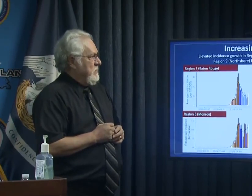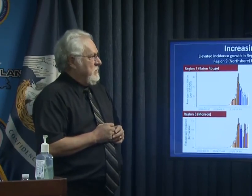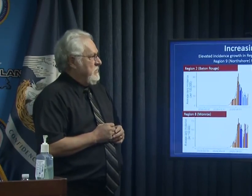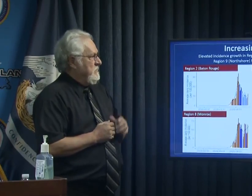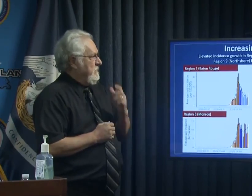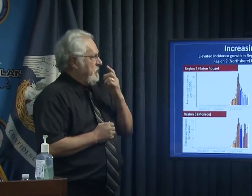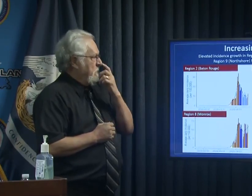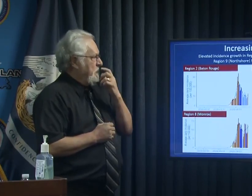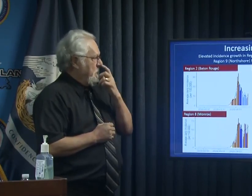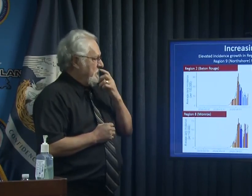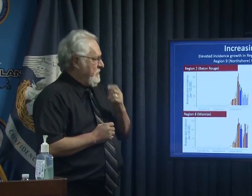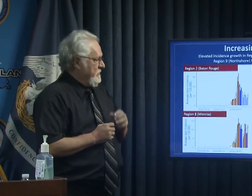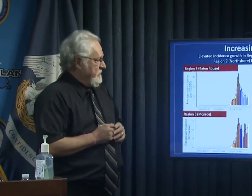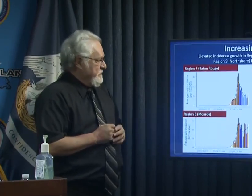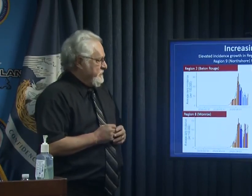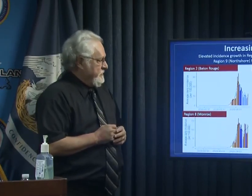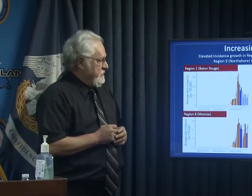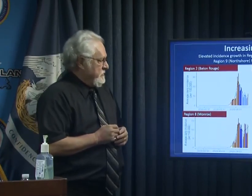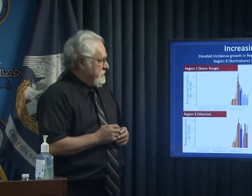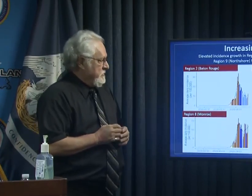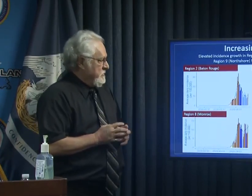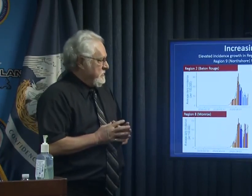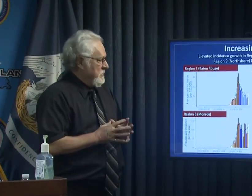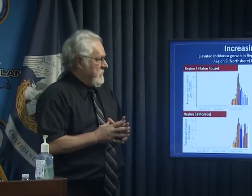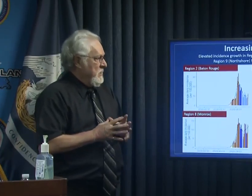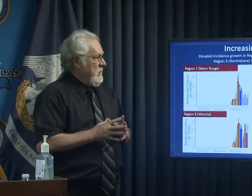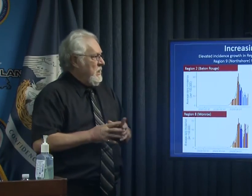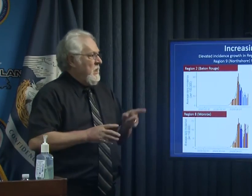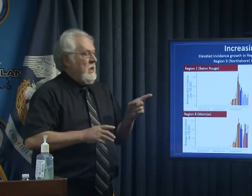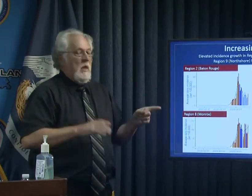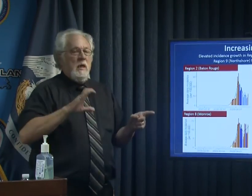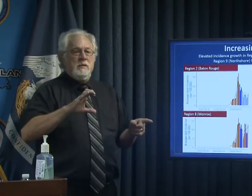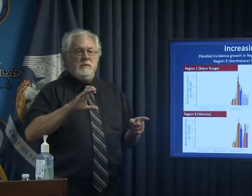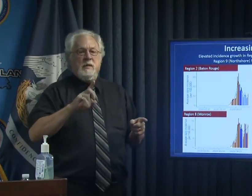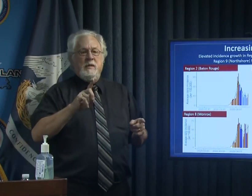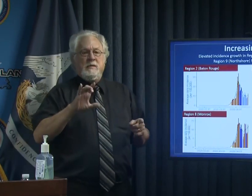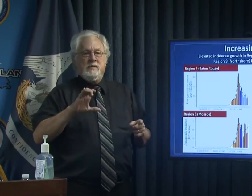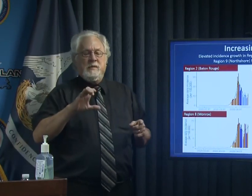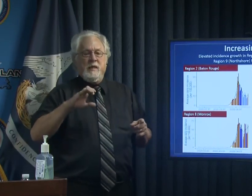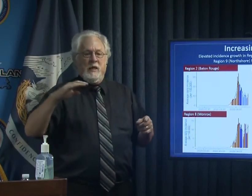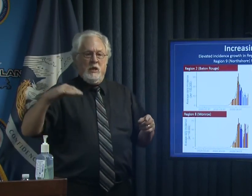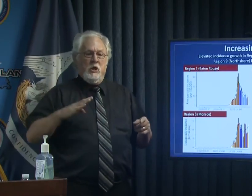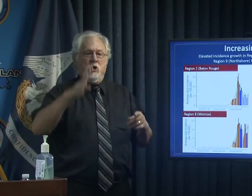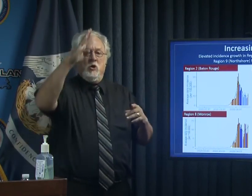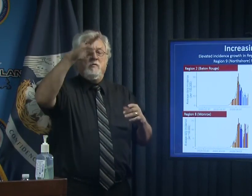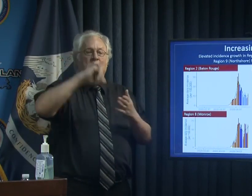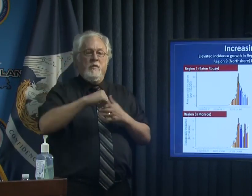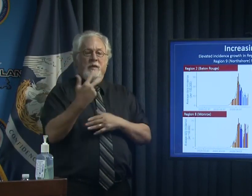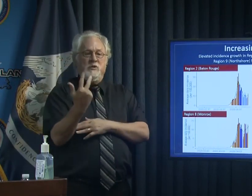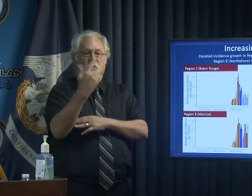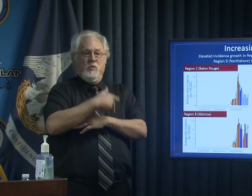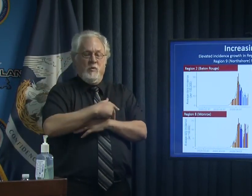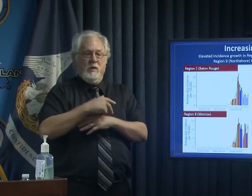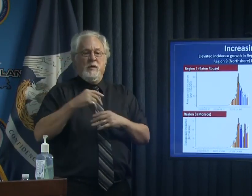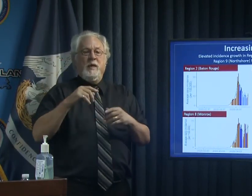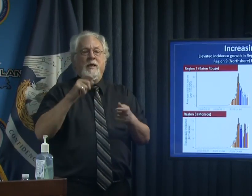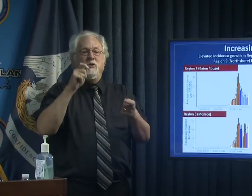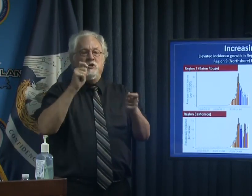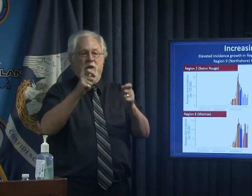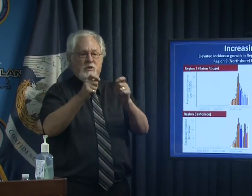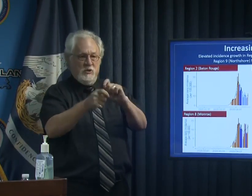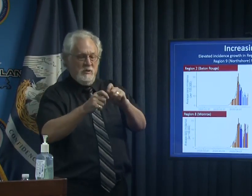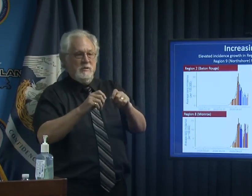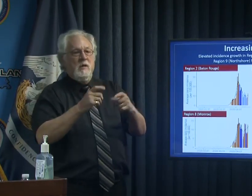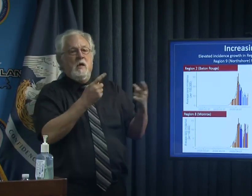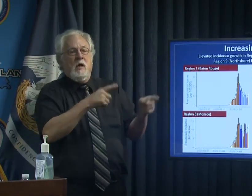these uh CDC epi curves calculate the three-day moving average of daily changes and